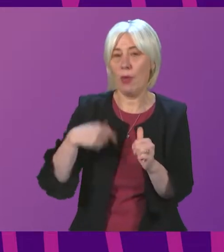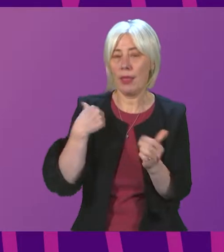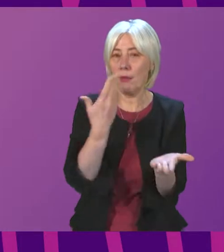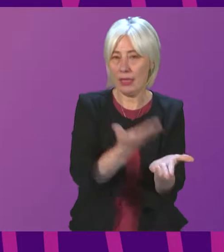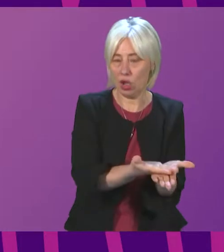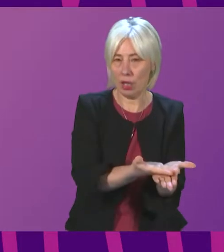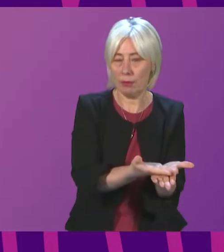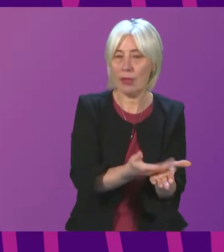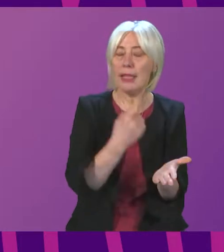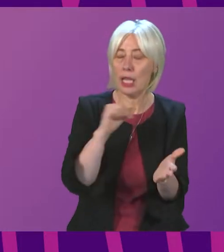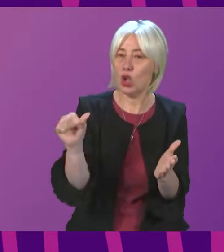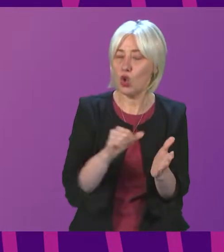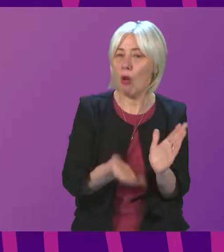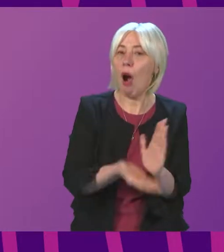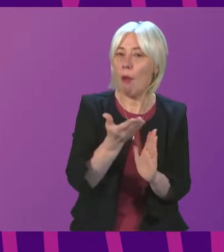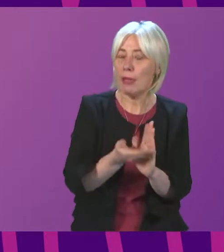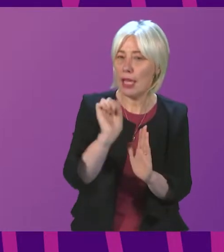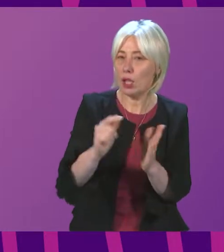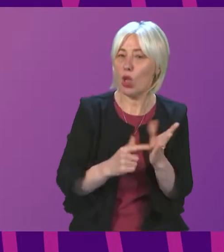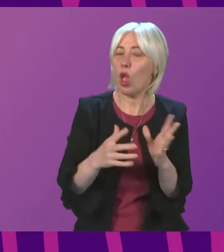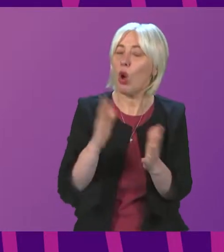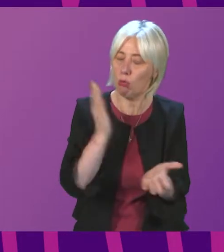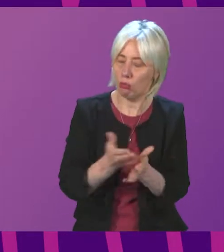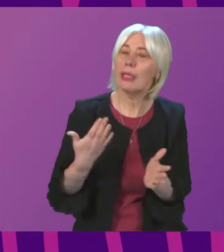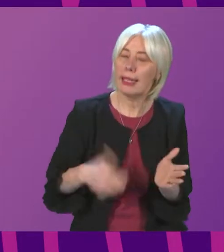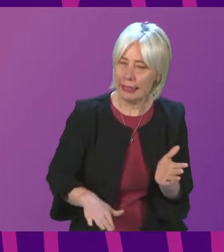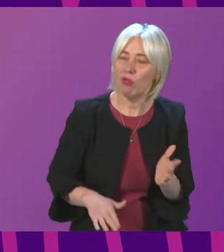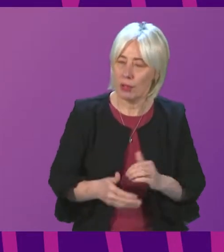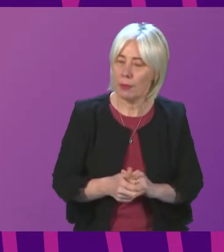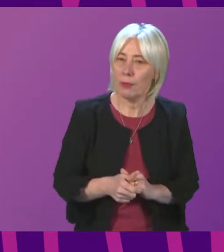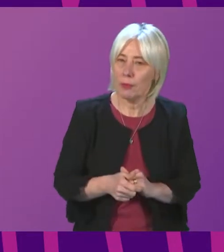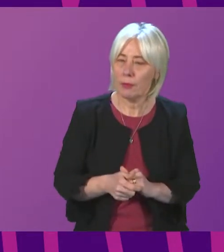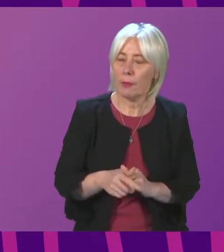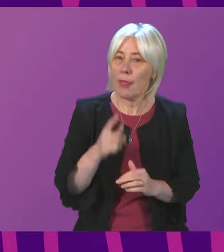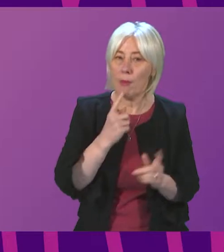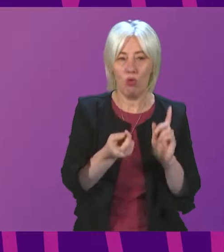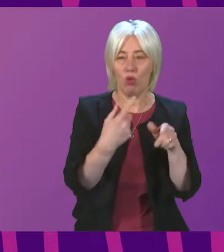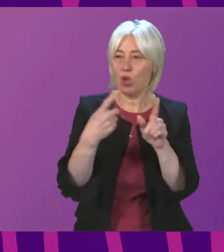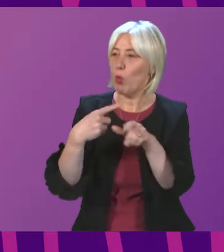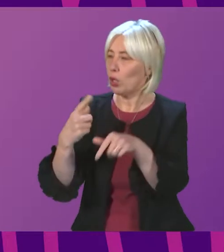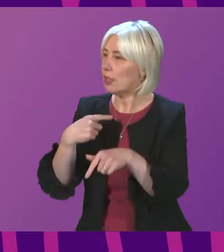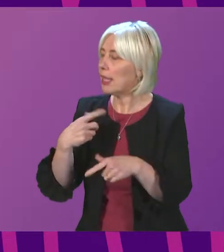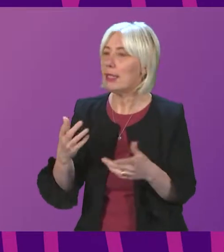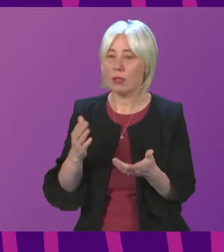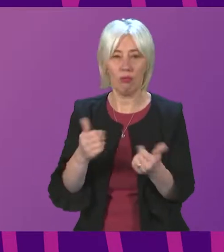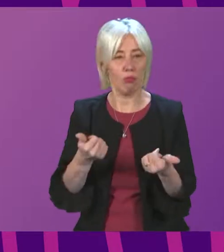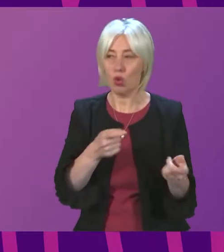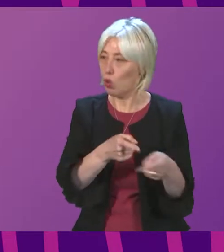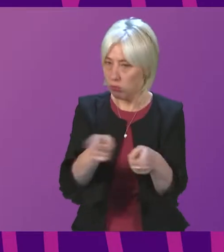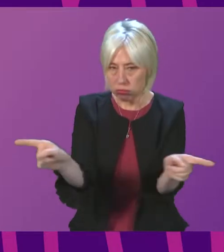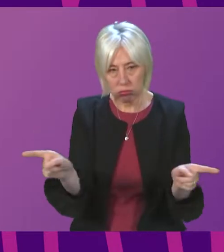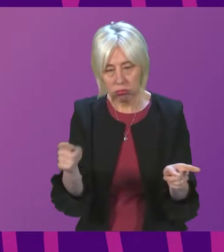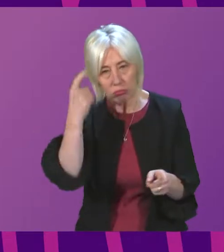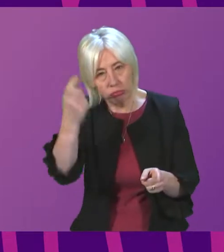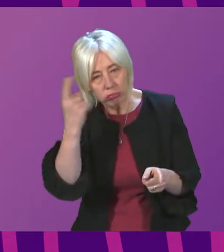stating that it believes an update to the law is necessary uh in view of the responses received i welcome comments from colleagues